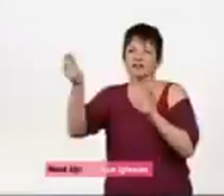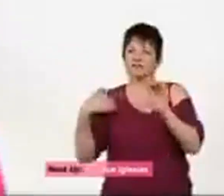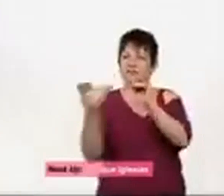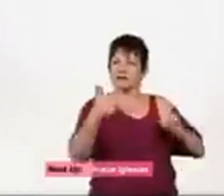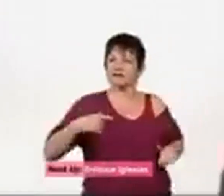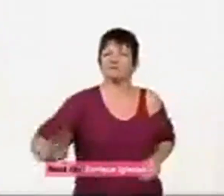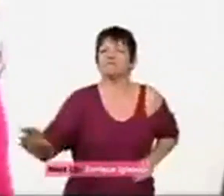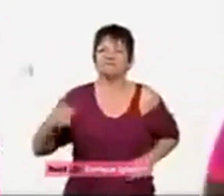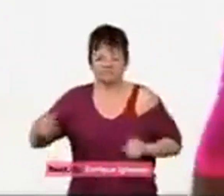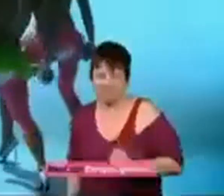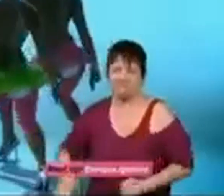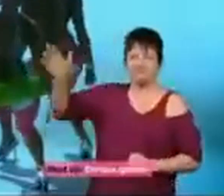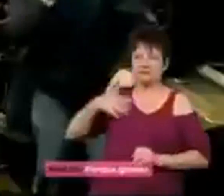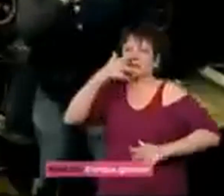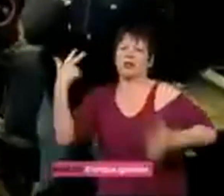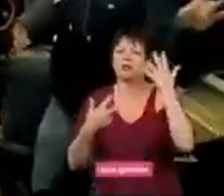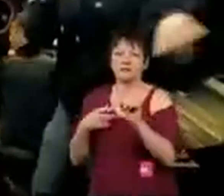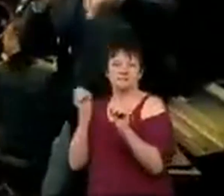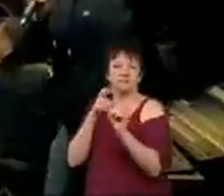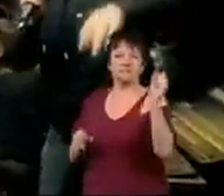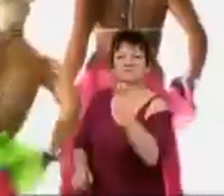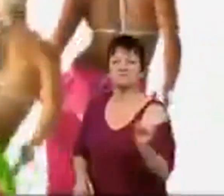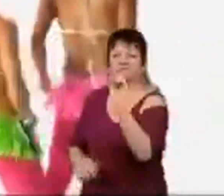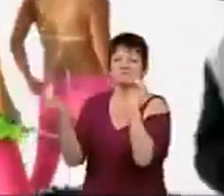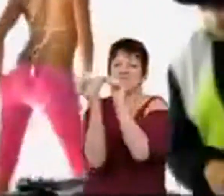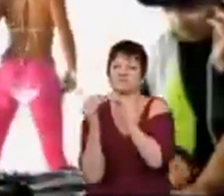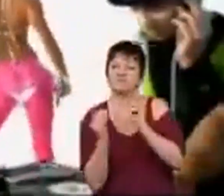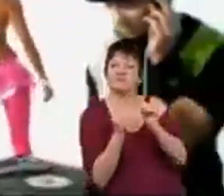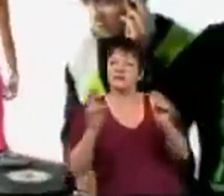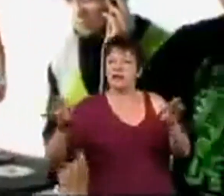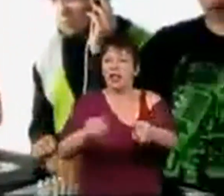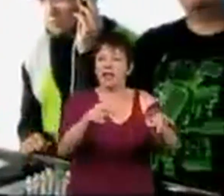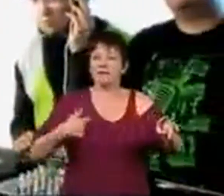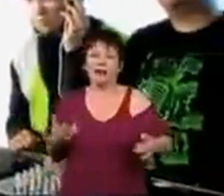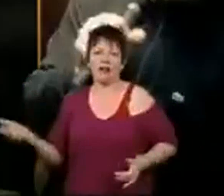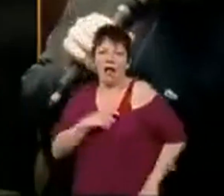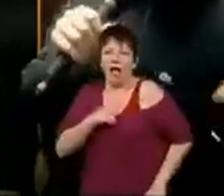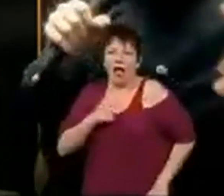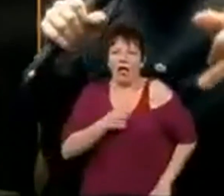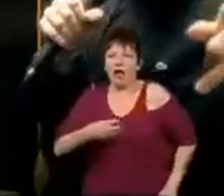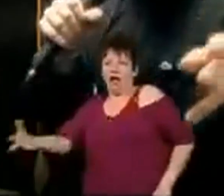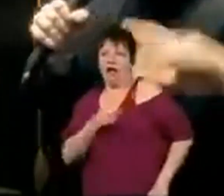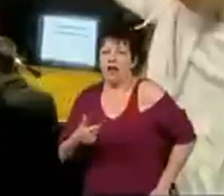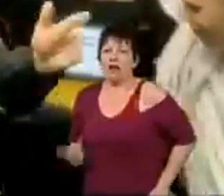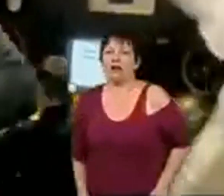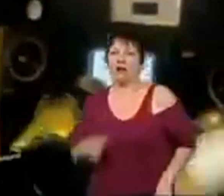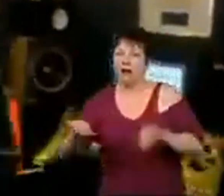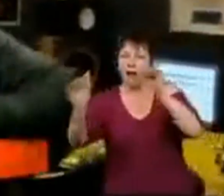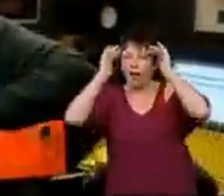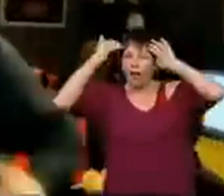same as this kid who've been living the dream been glutamite since i was 13 get in my way and you'll start to see what life is like on a life support machine no shall not mess